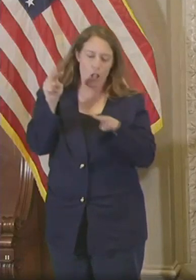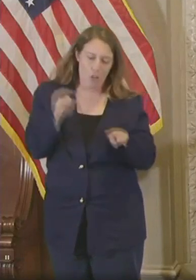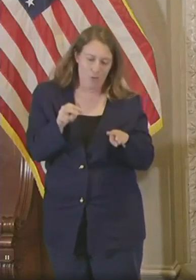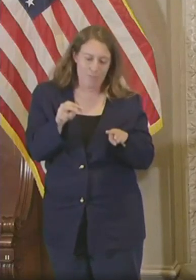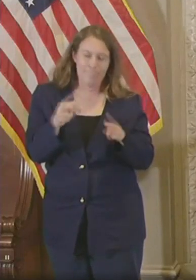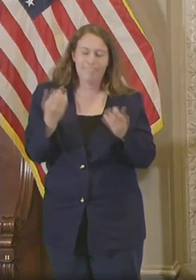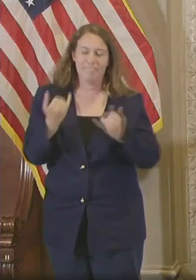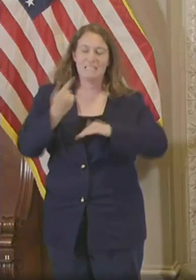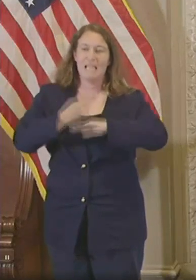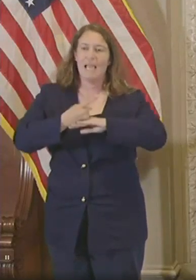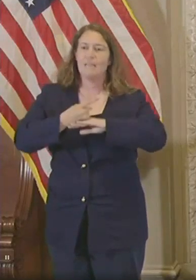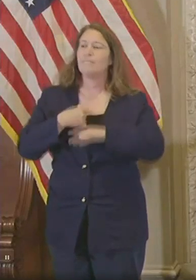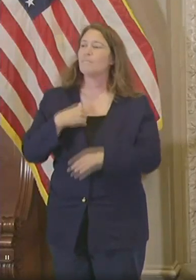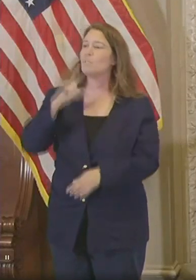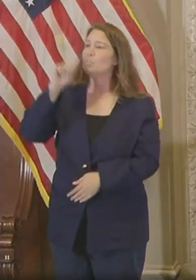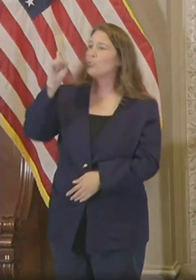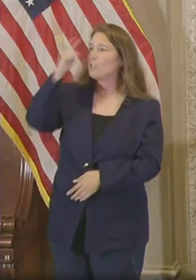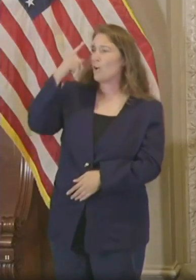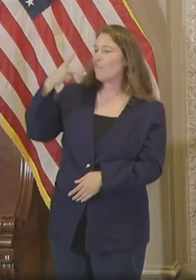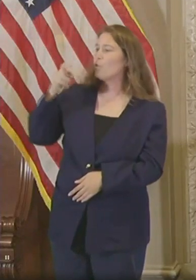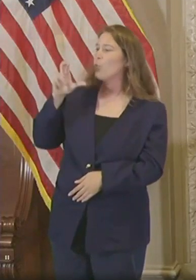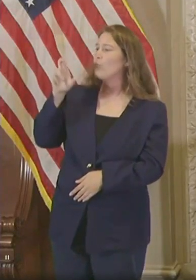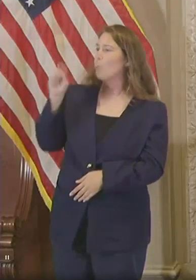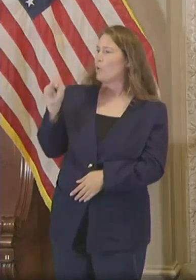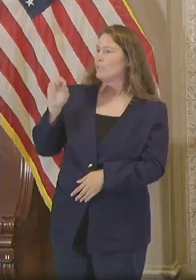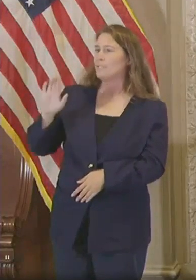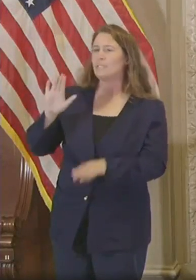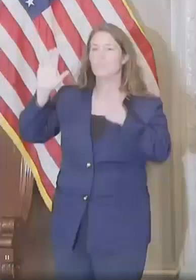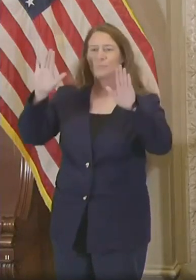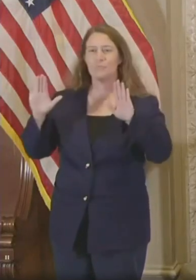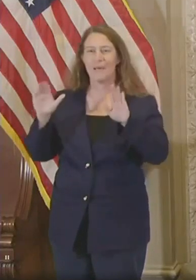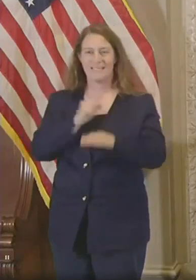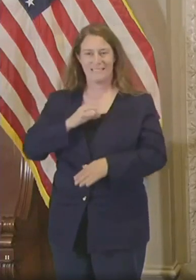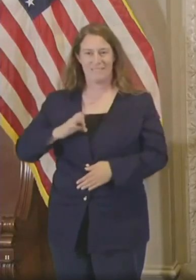staff, and I look forward to serving the citizens in this new rule. Thank